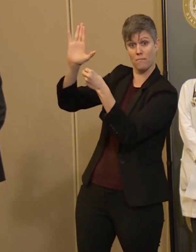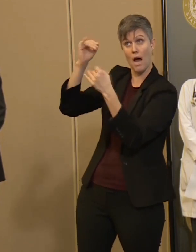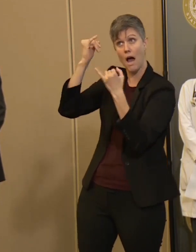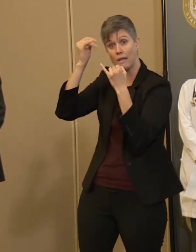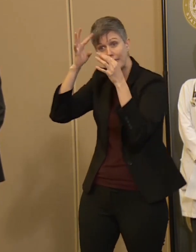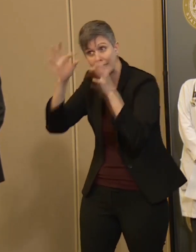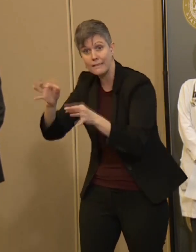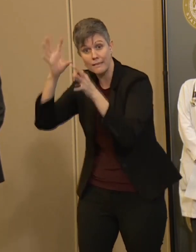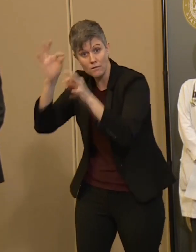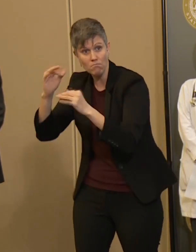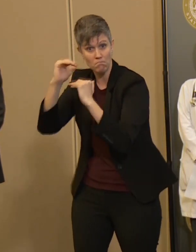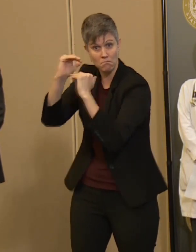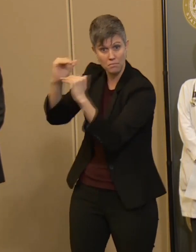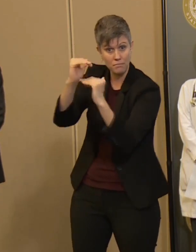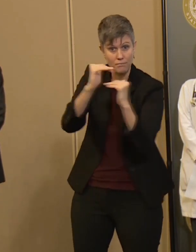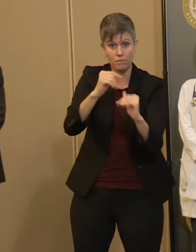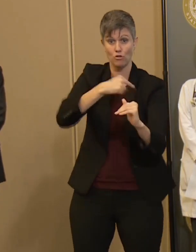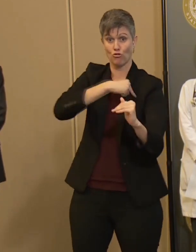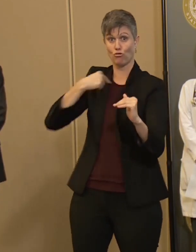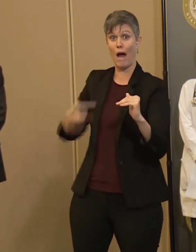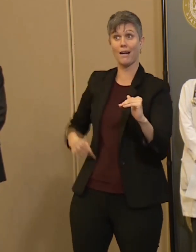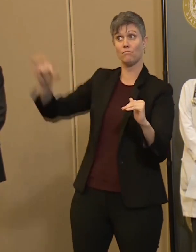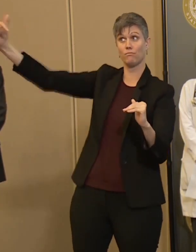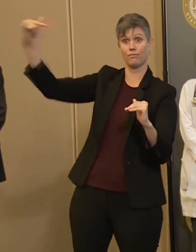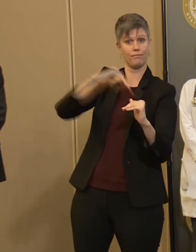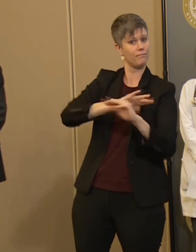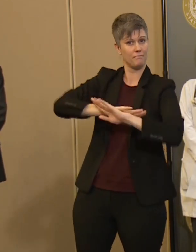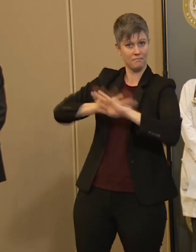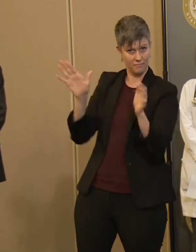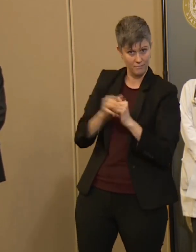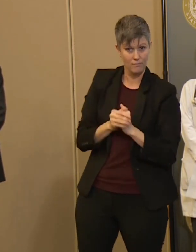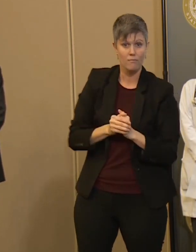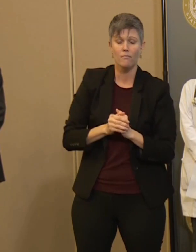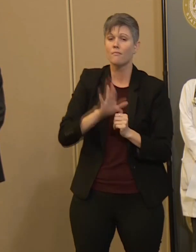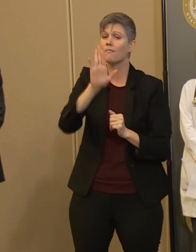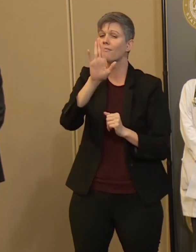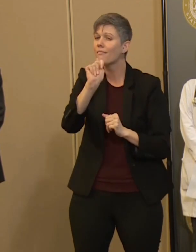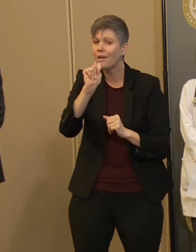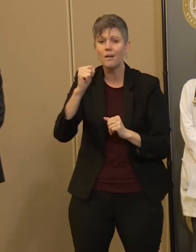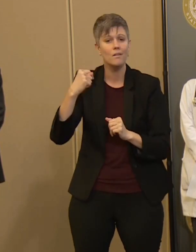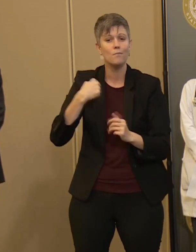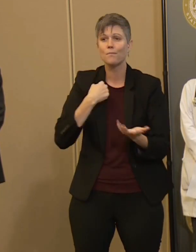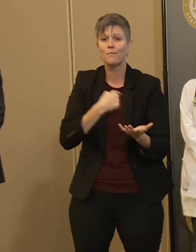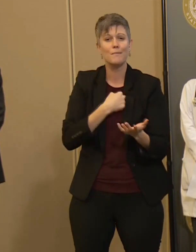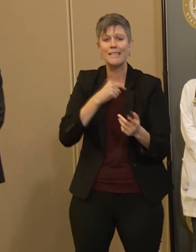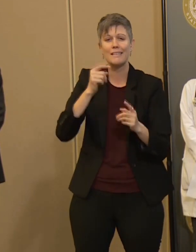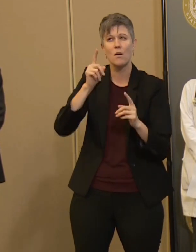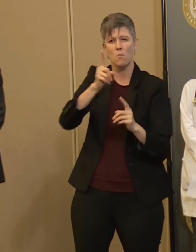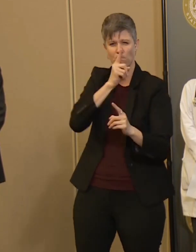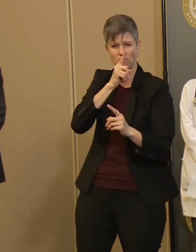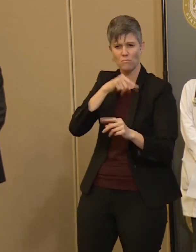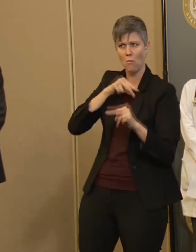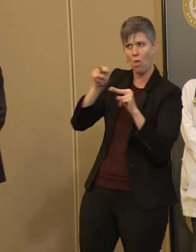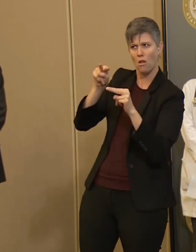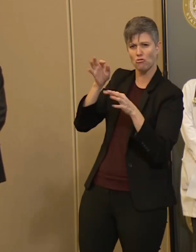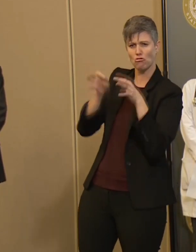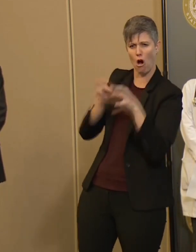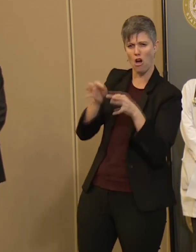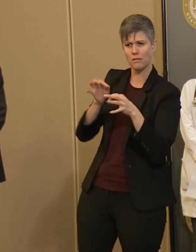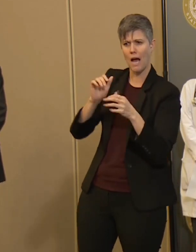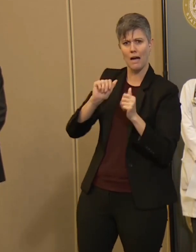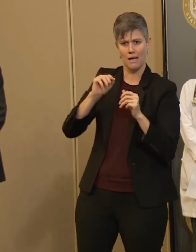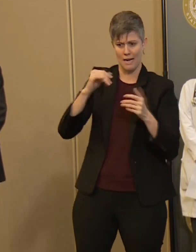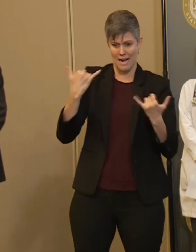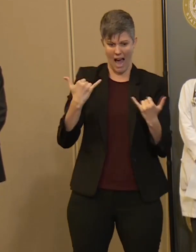restrict China travel. But we will not be judged on our early actions in this outbreak,